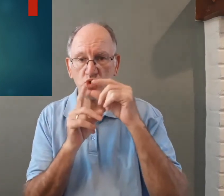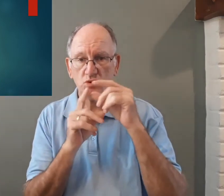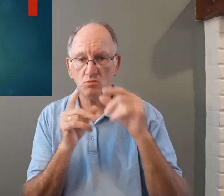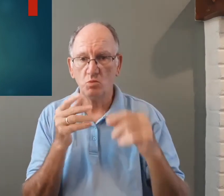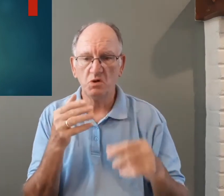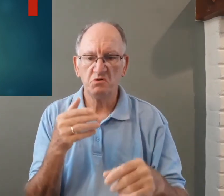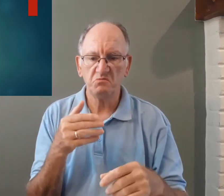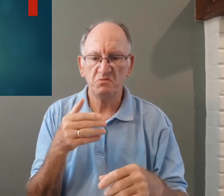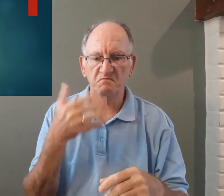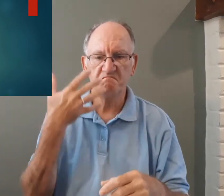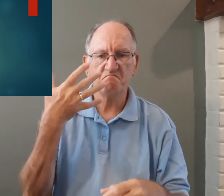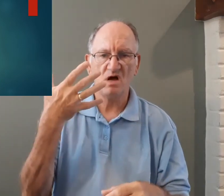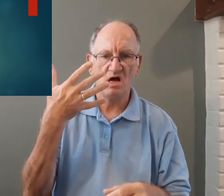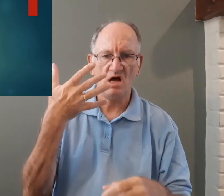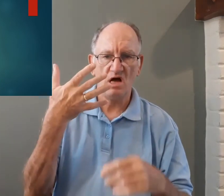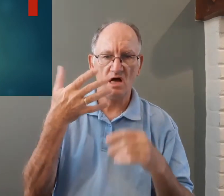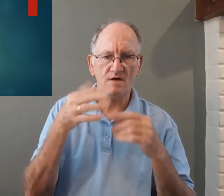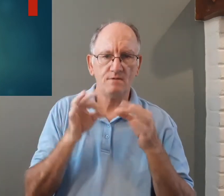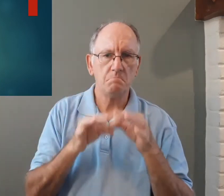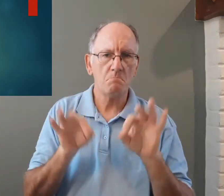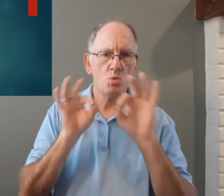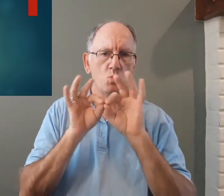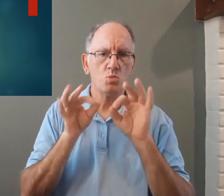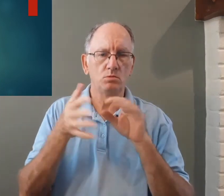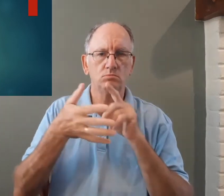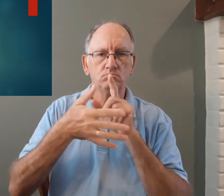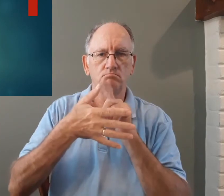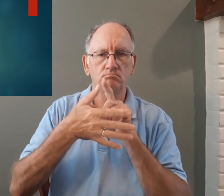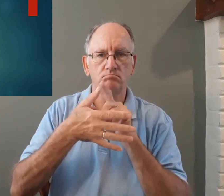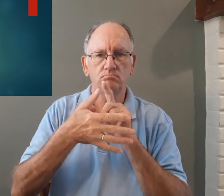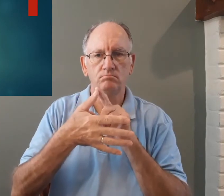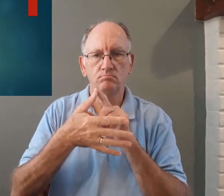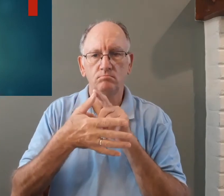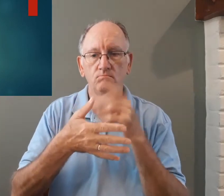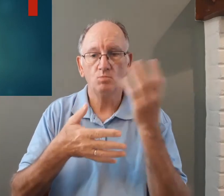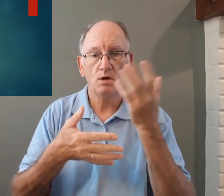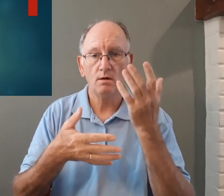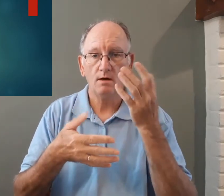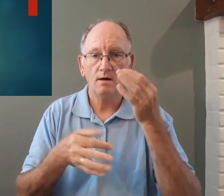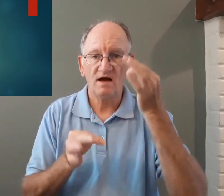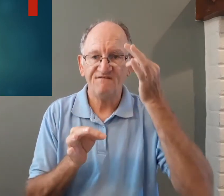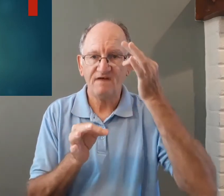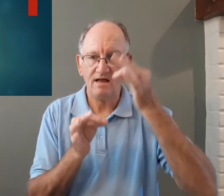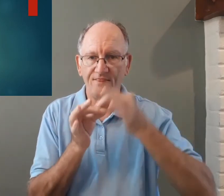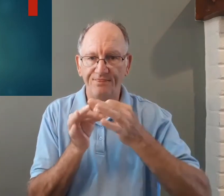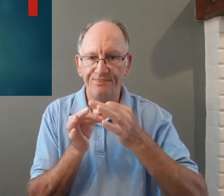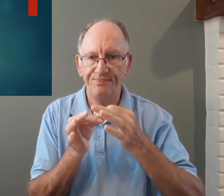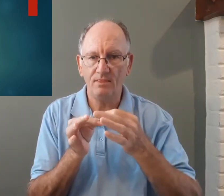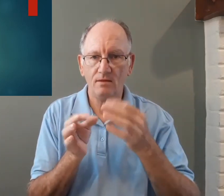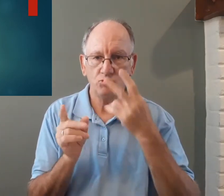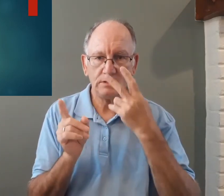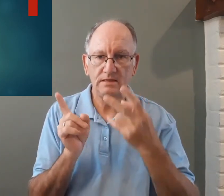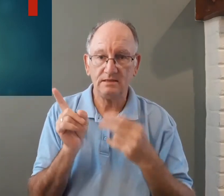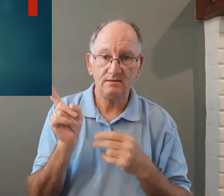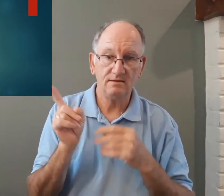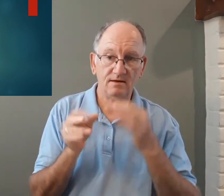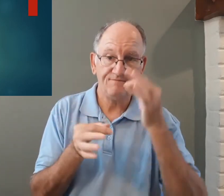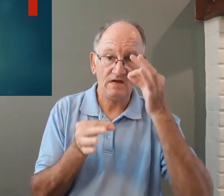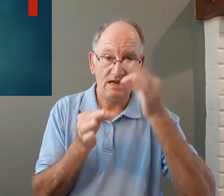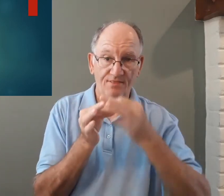so I'm just going to define these five words these five words are important the first one is faith you see the